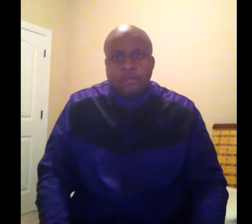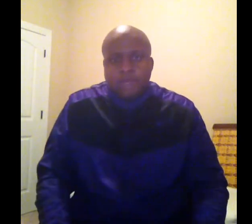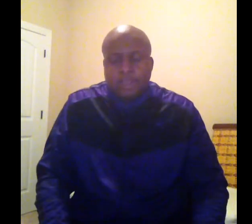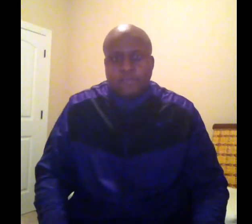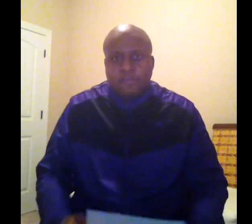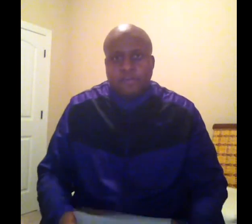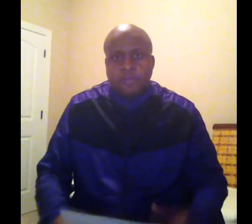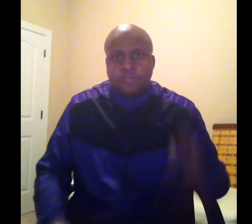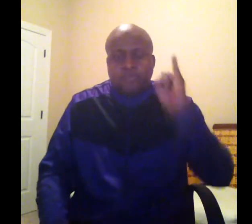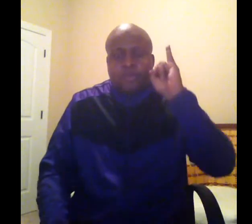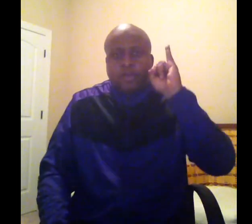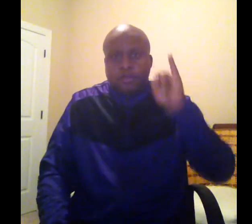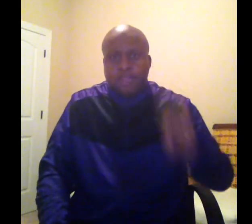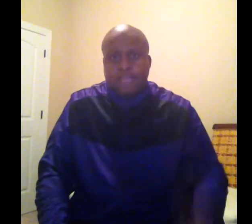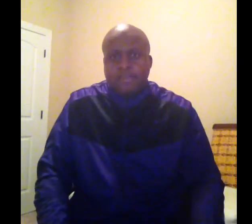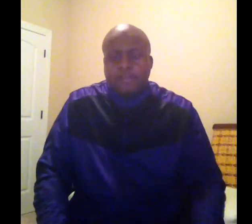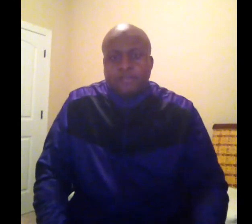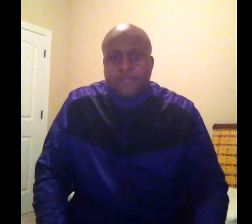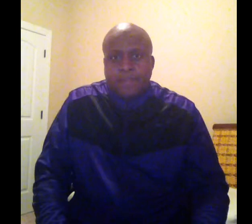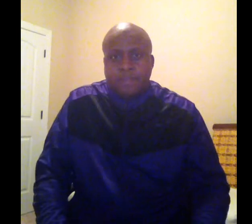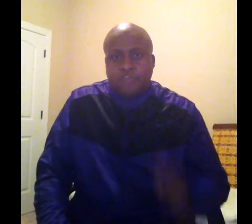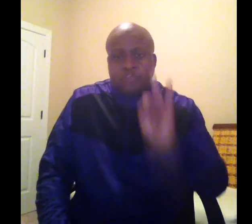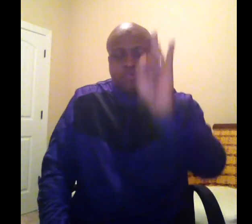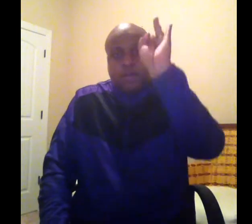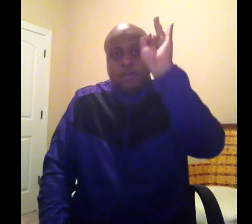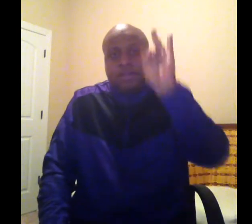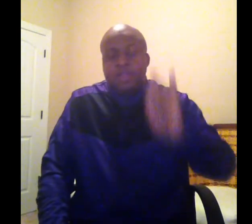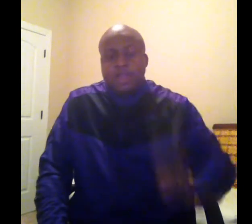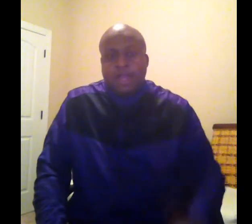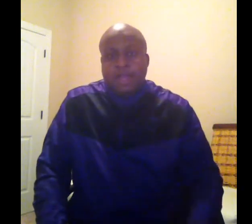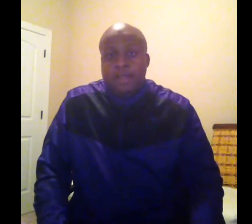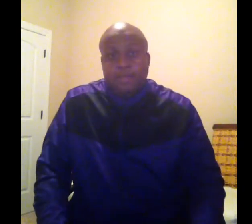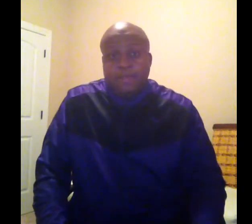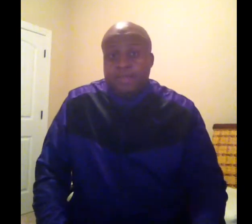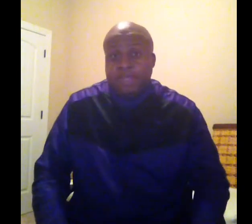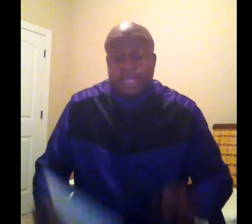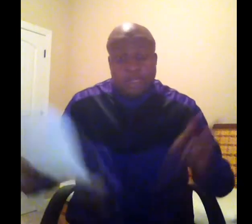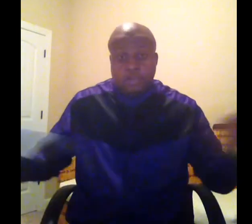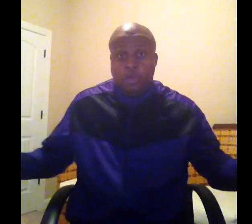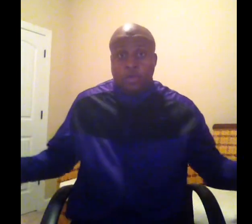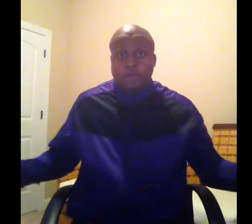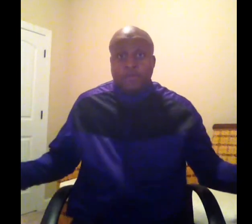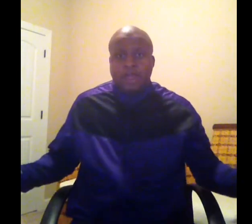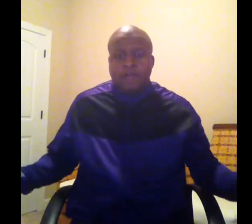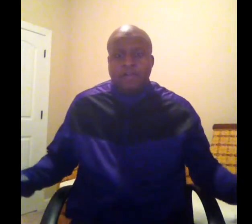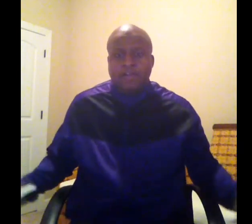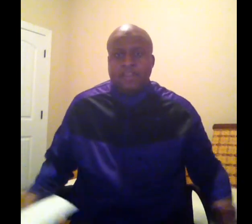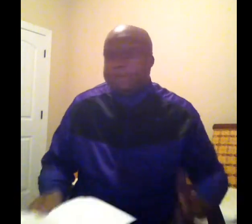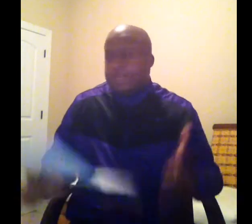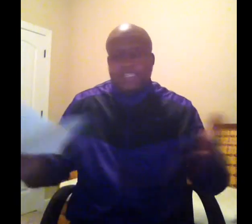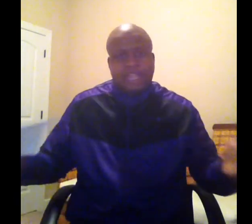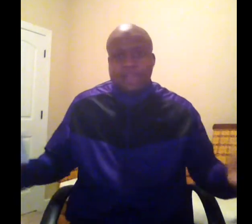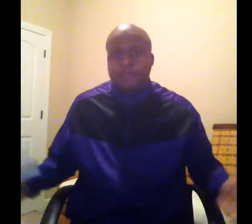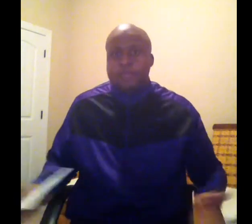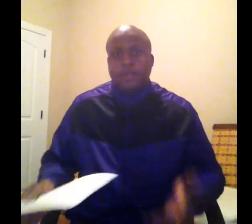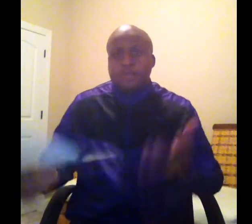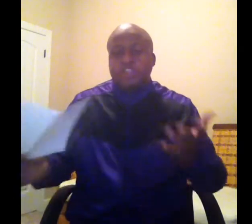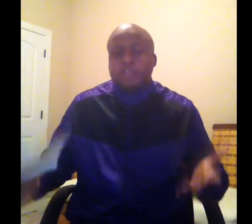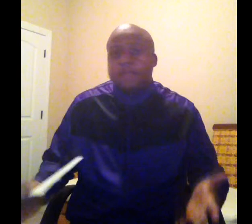relationship, struggle in your family, struggle maybe in a court of law. Many times we don't discover